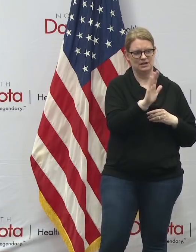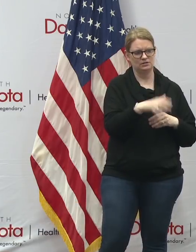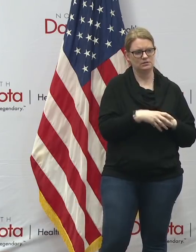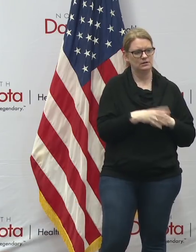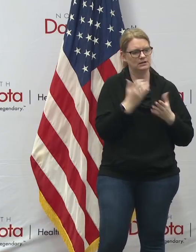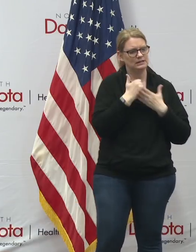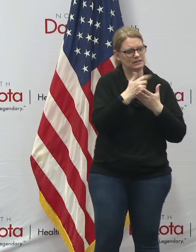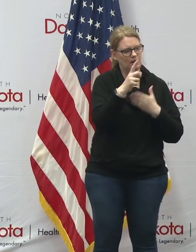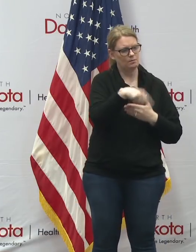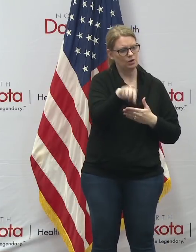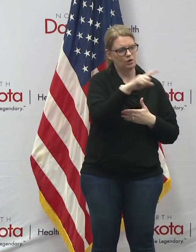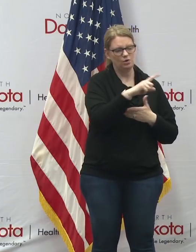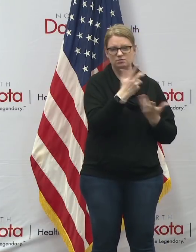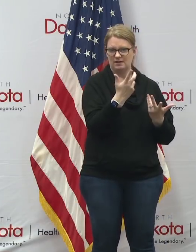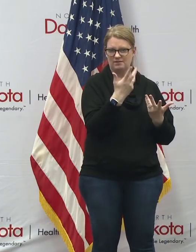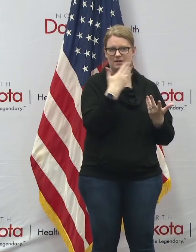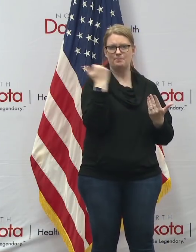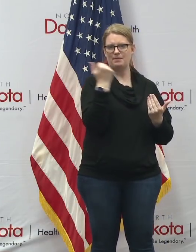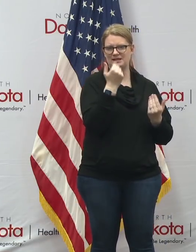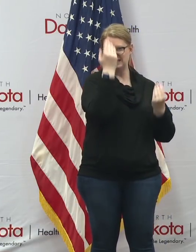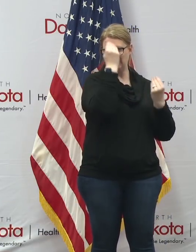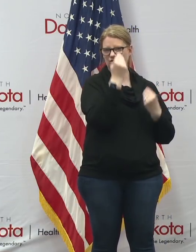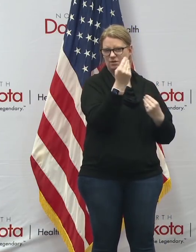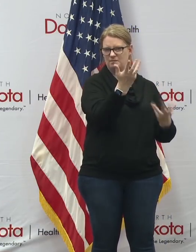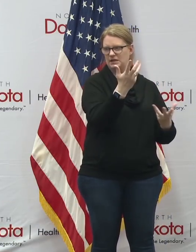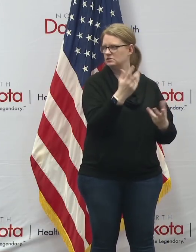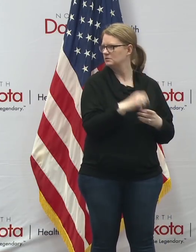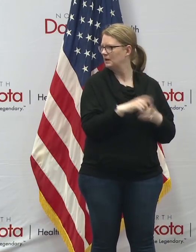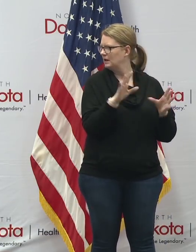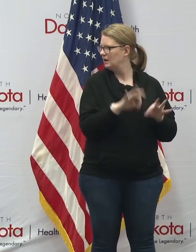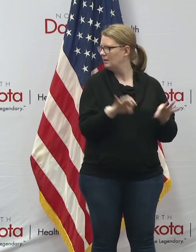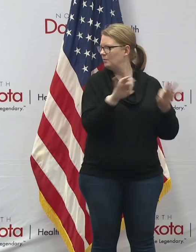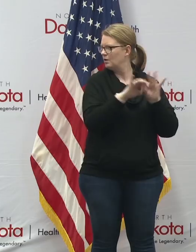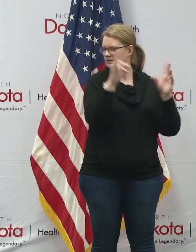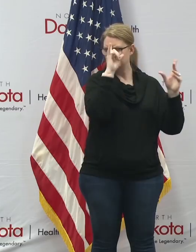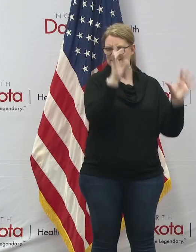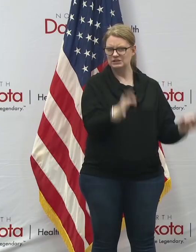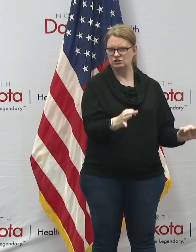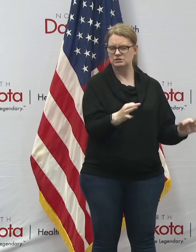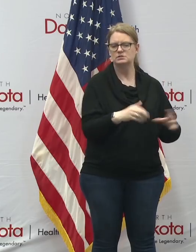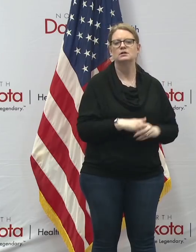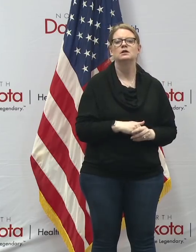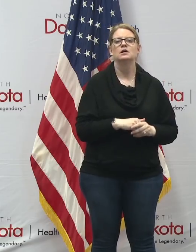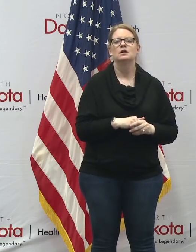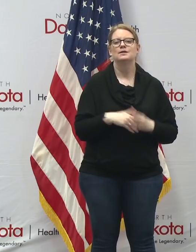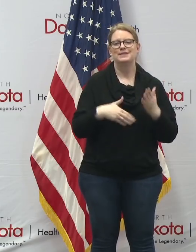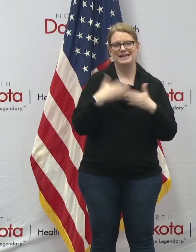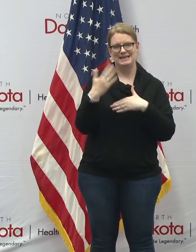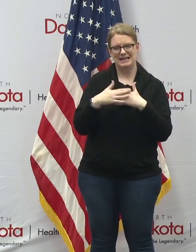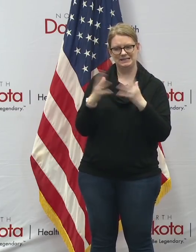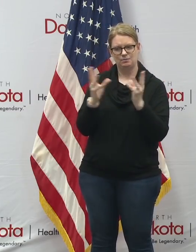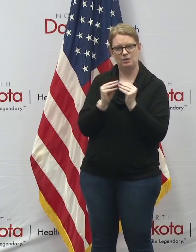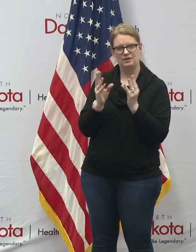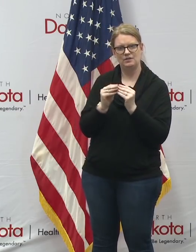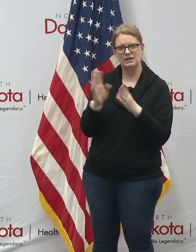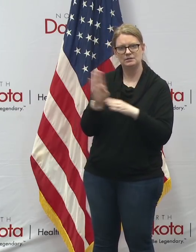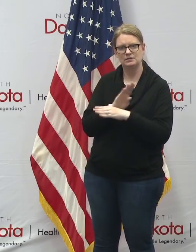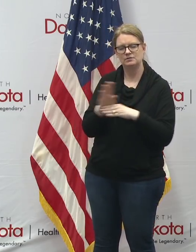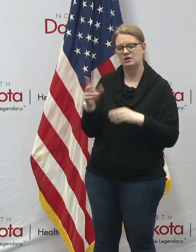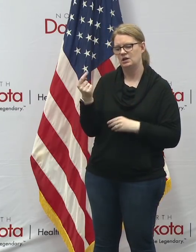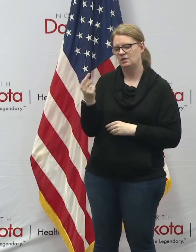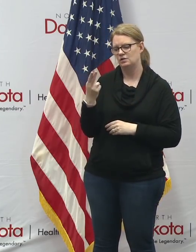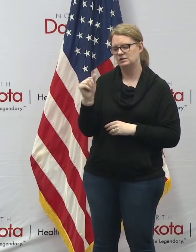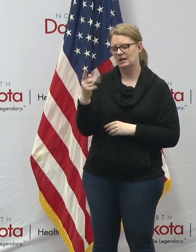help you get the best information you can as an employer to make important decisions right now the next briefing from commerce will be thursday